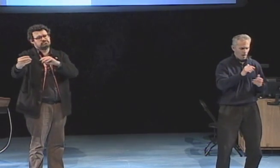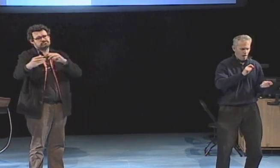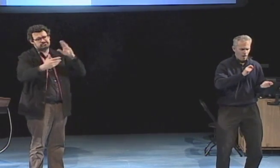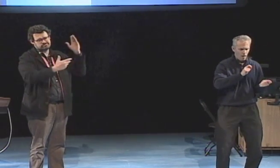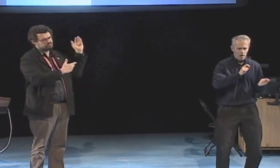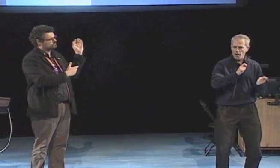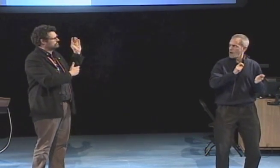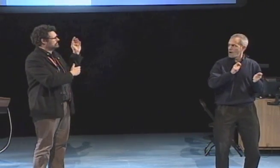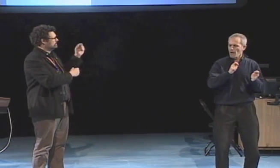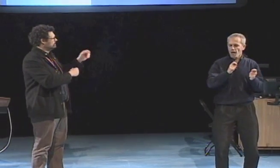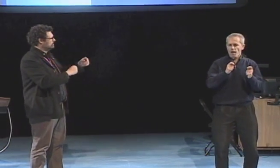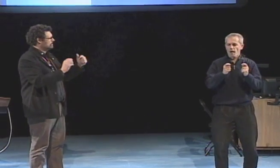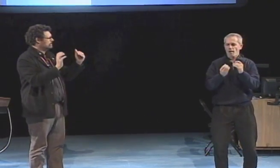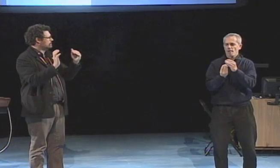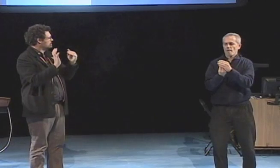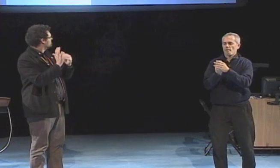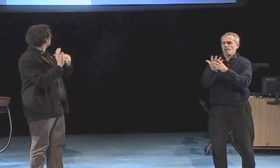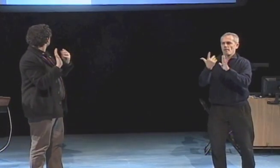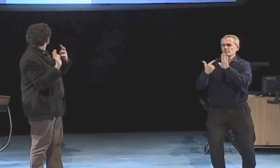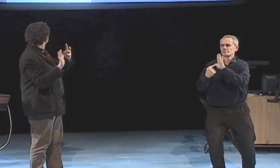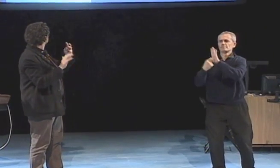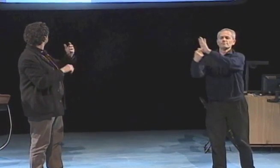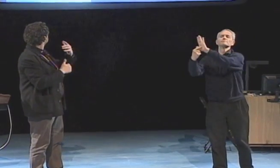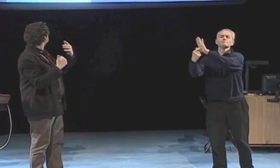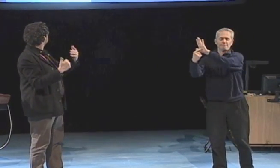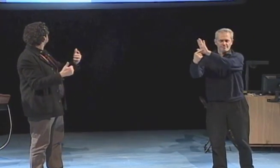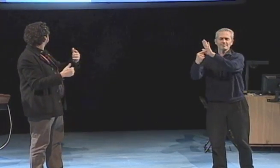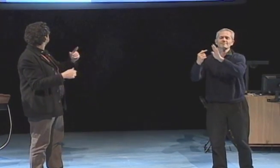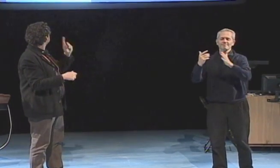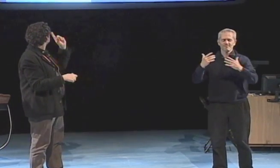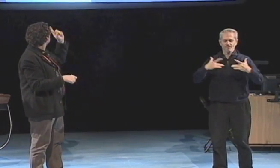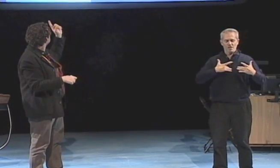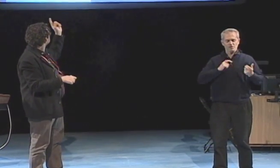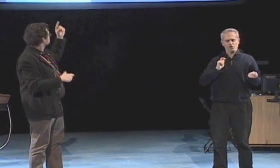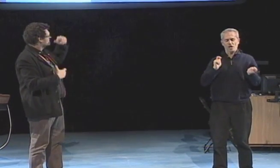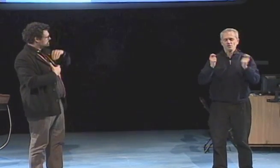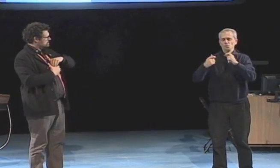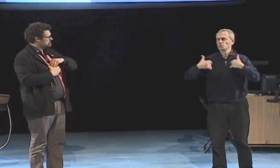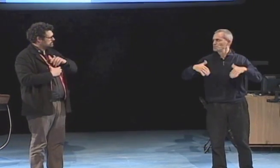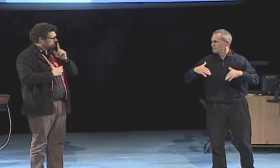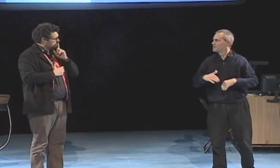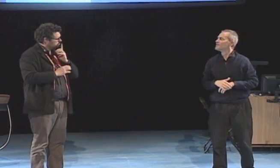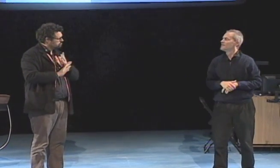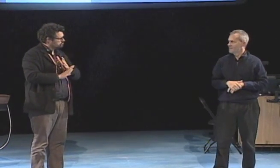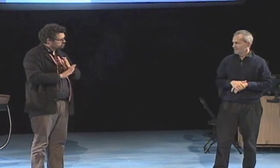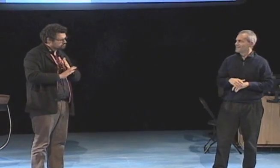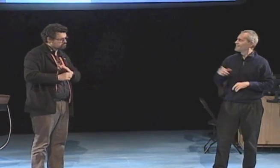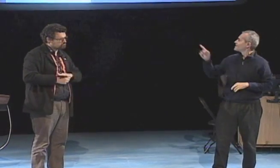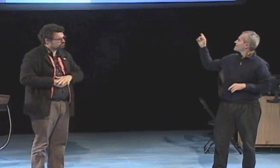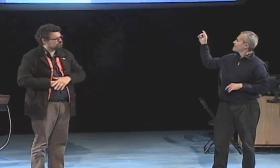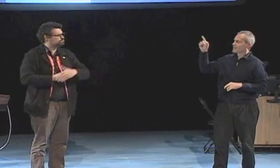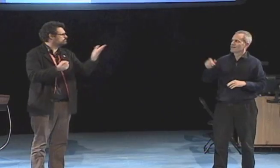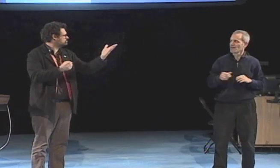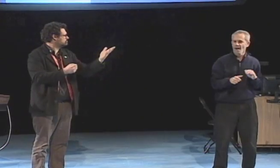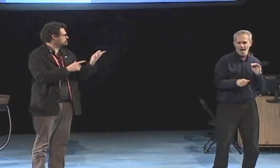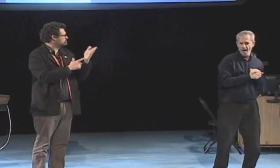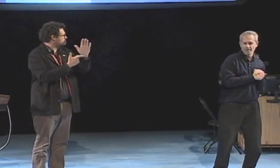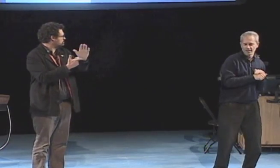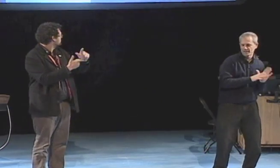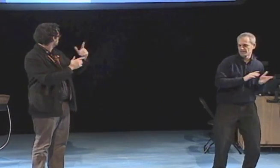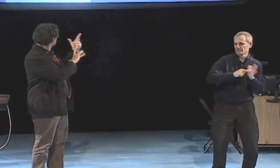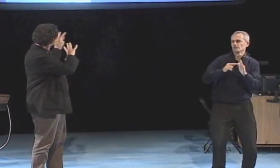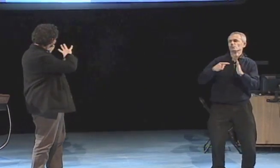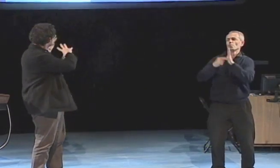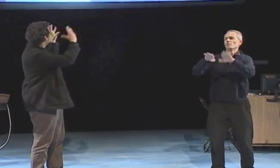And then from 1995 to 2008, I, you can see